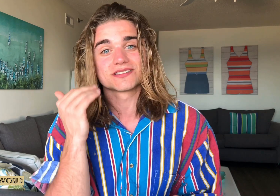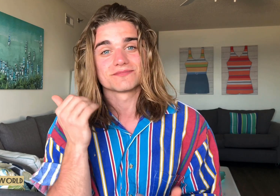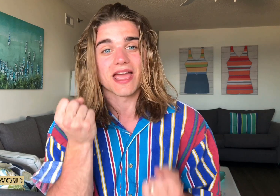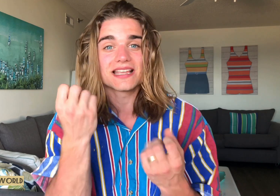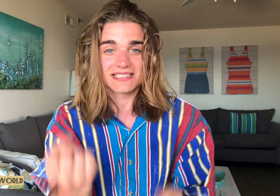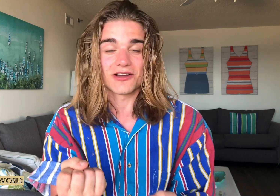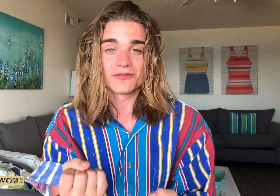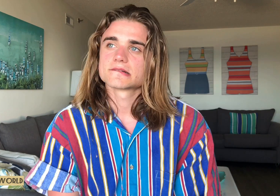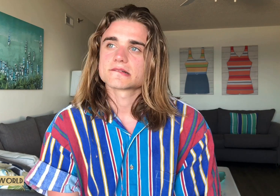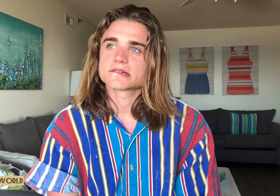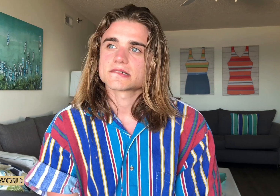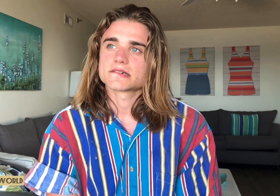ASO.